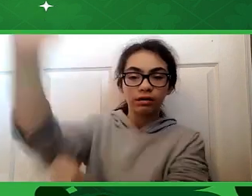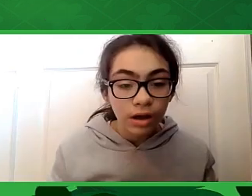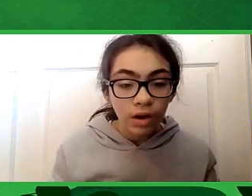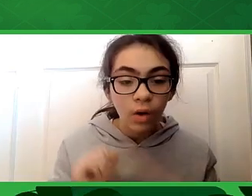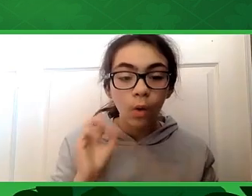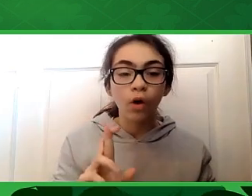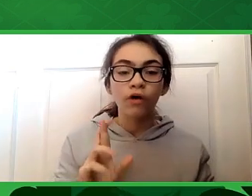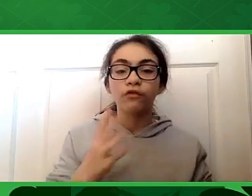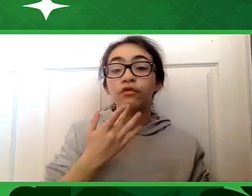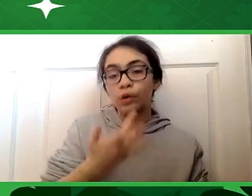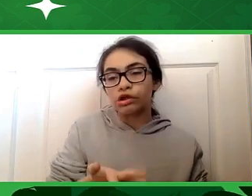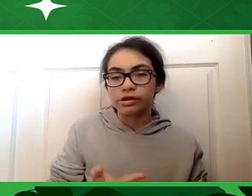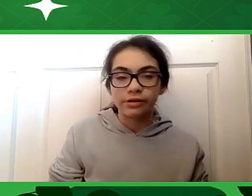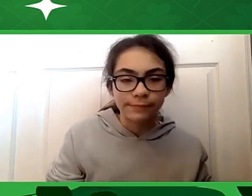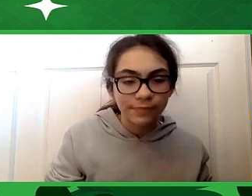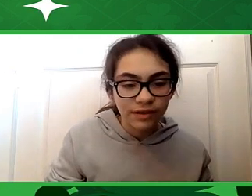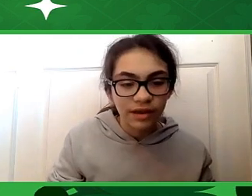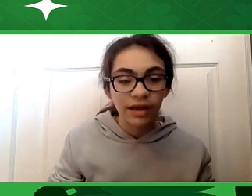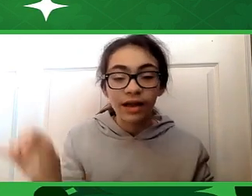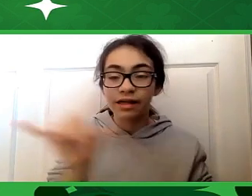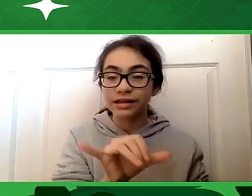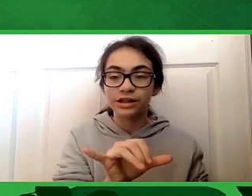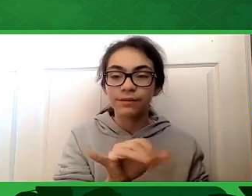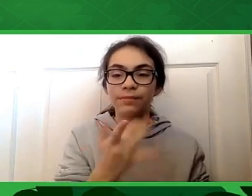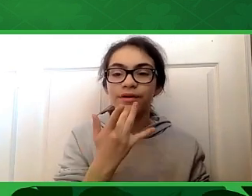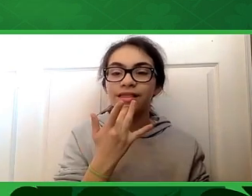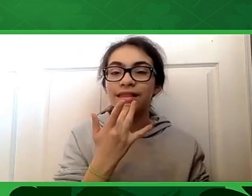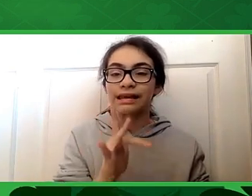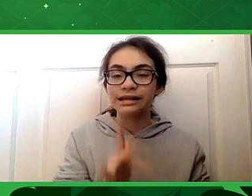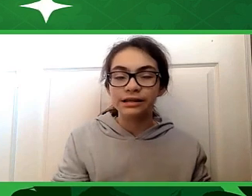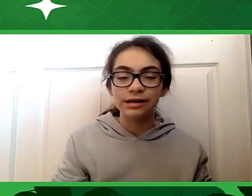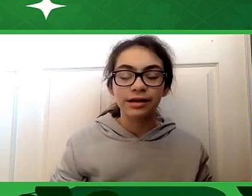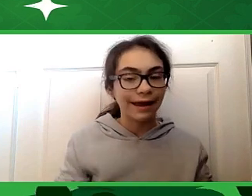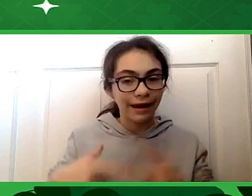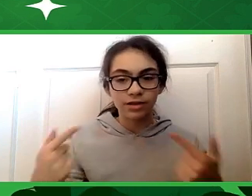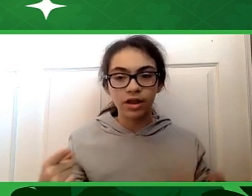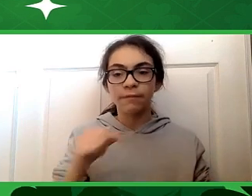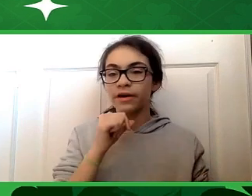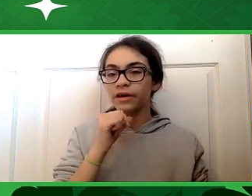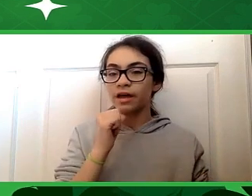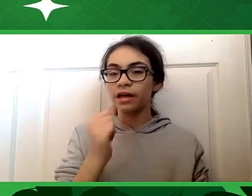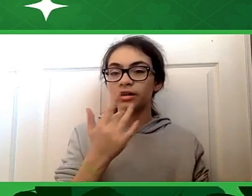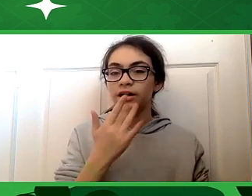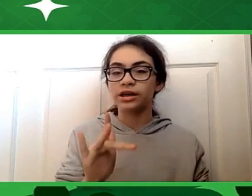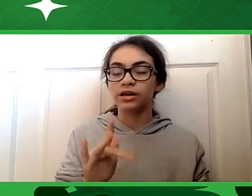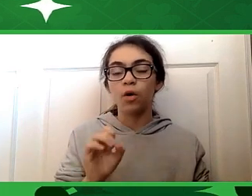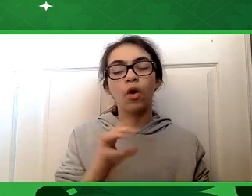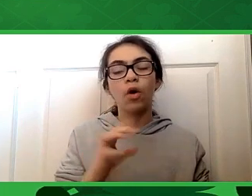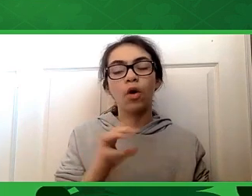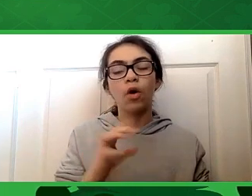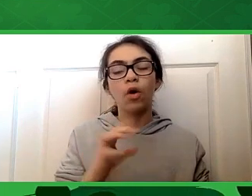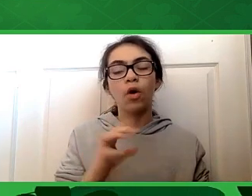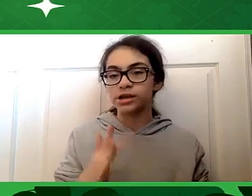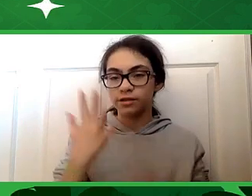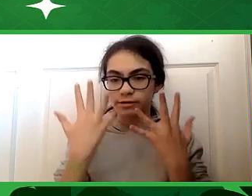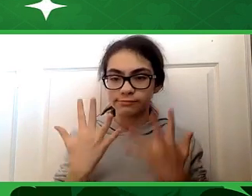or fortune. The synonym is lucky. The synonym is lucky. unlucky or